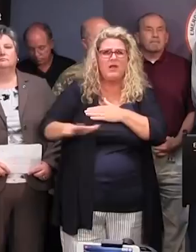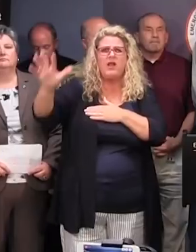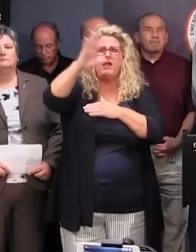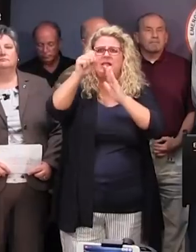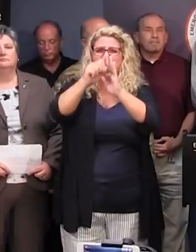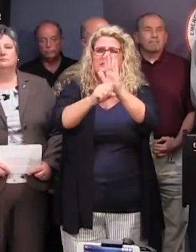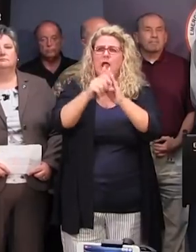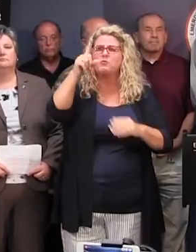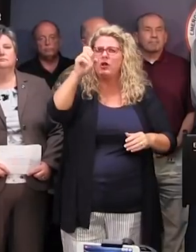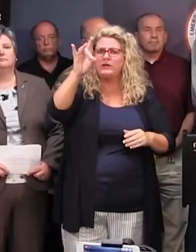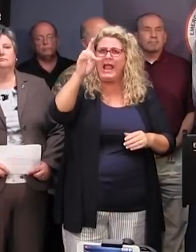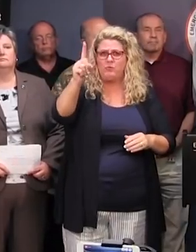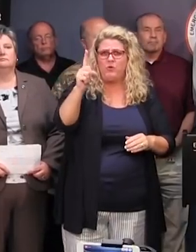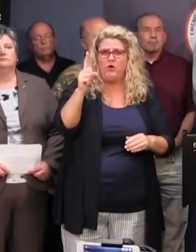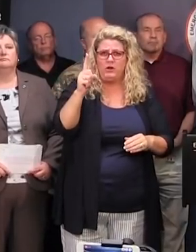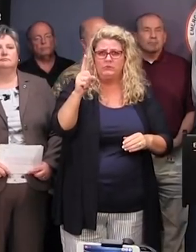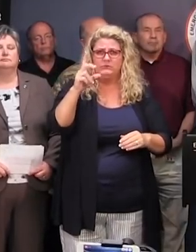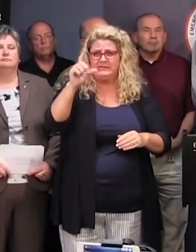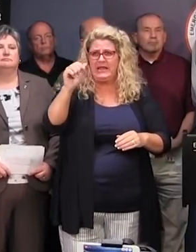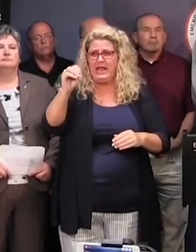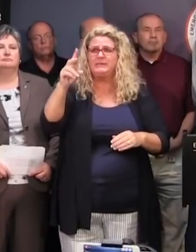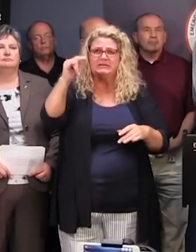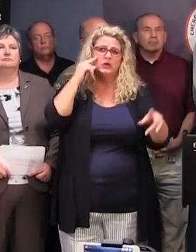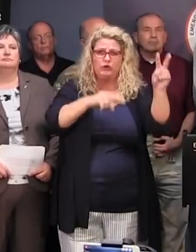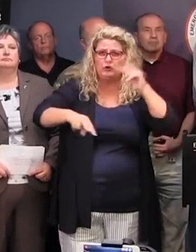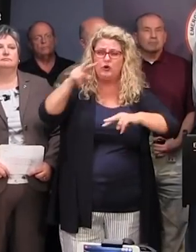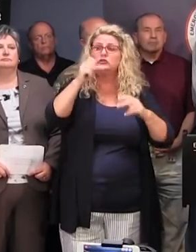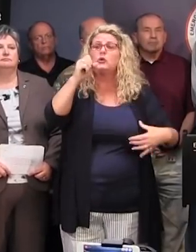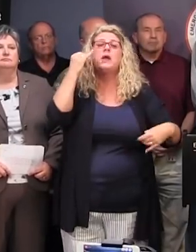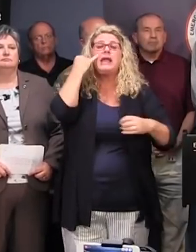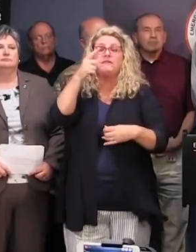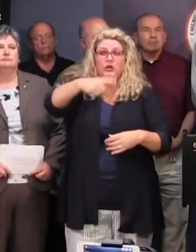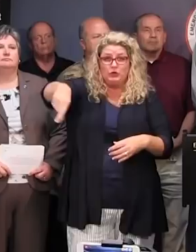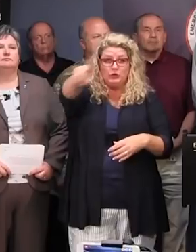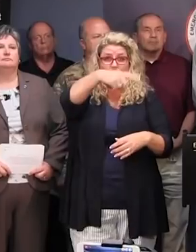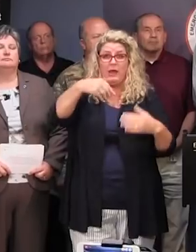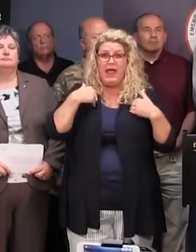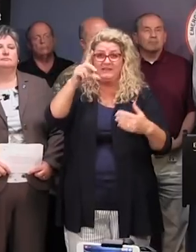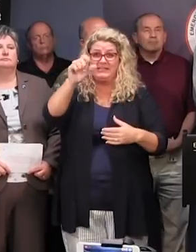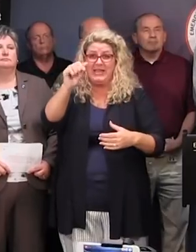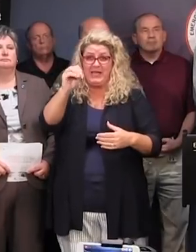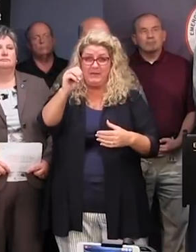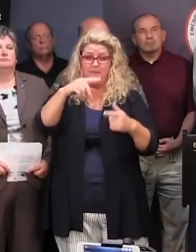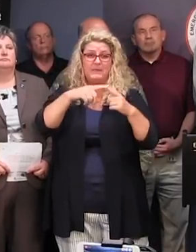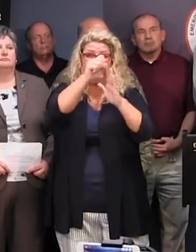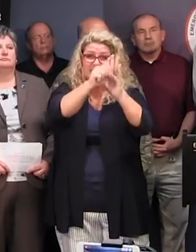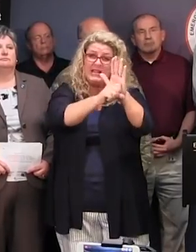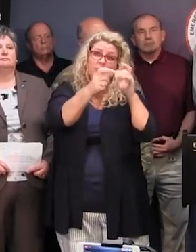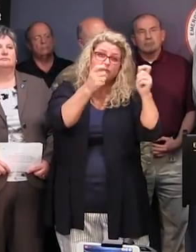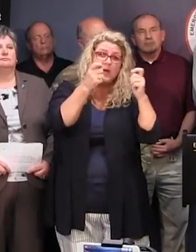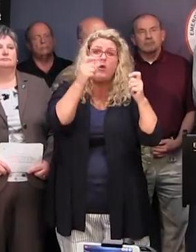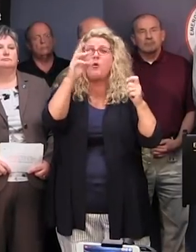181 of those. I would encourage dam owners, whether it's a state-regulated dam or not, while the weather is